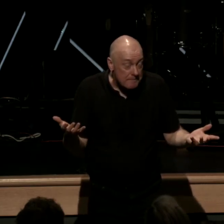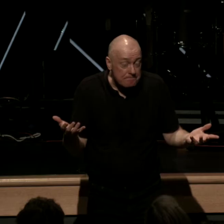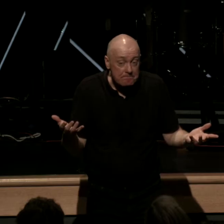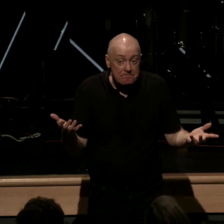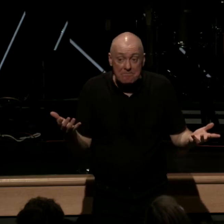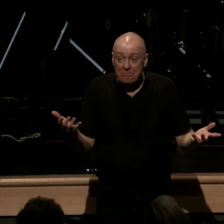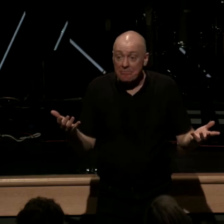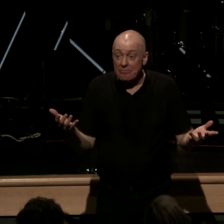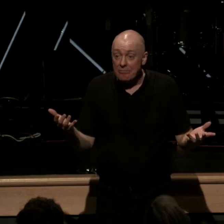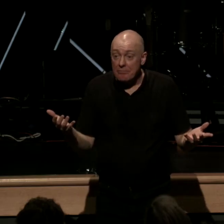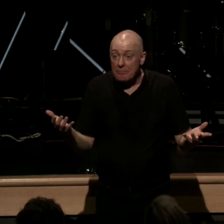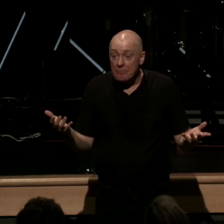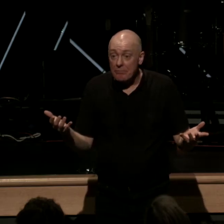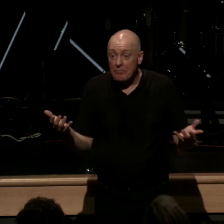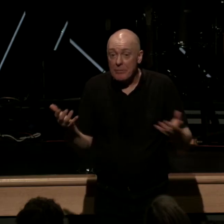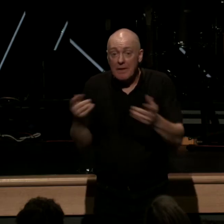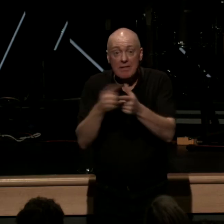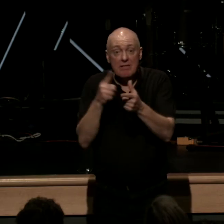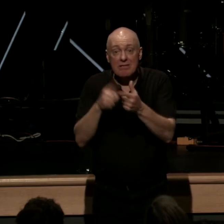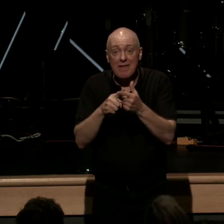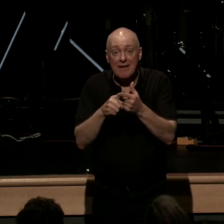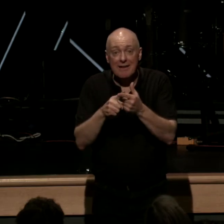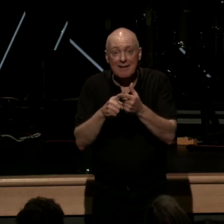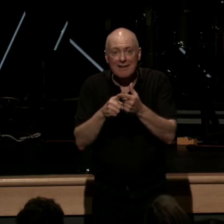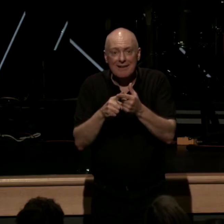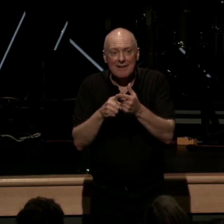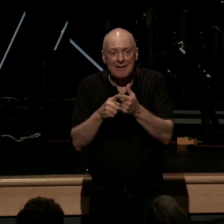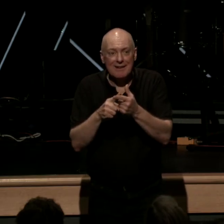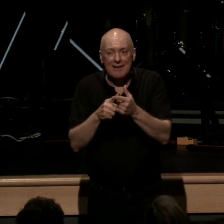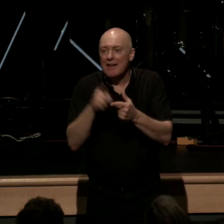you are then confined automatically in some form to a system of works